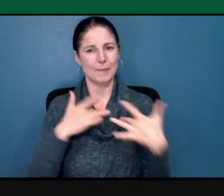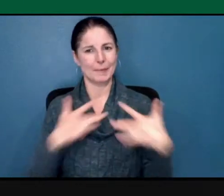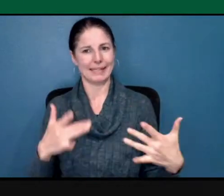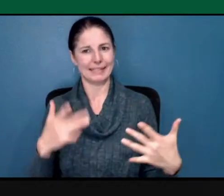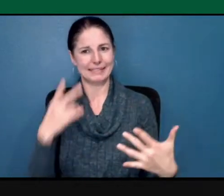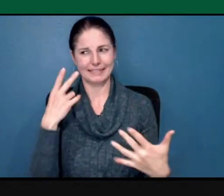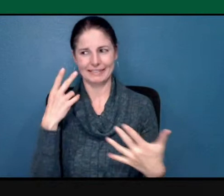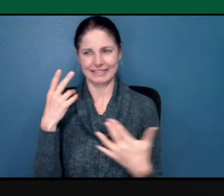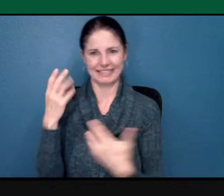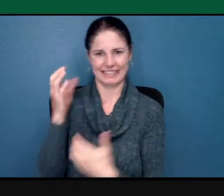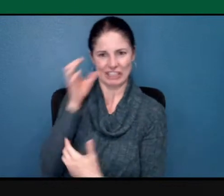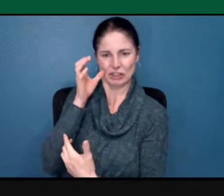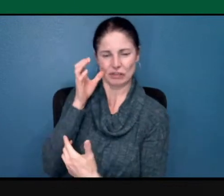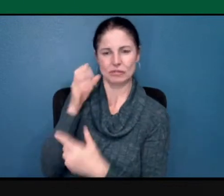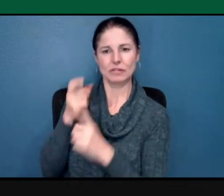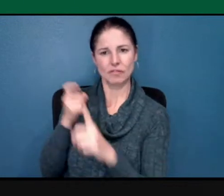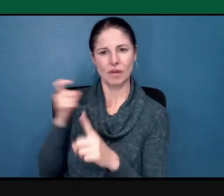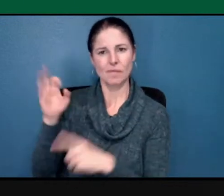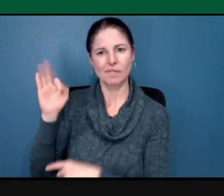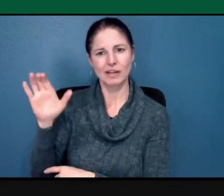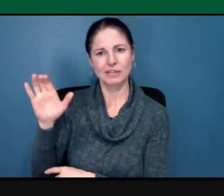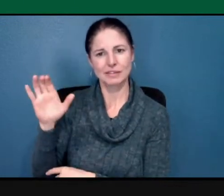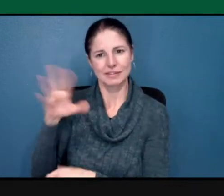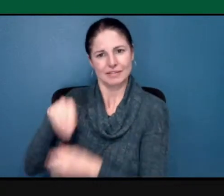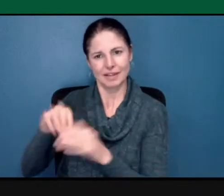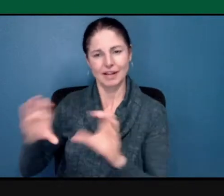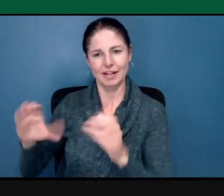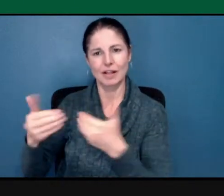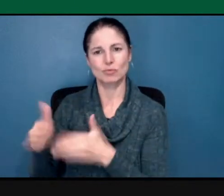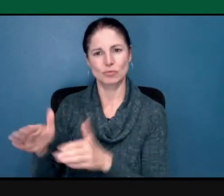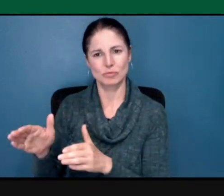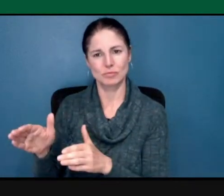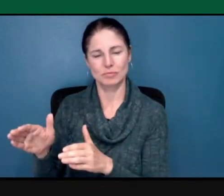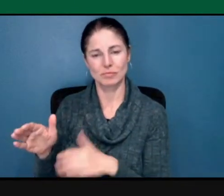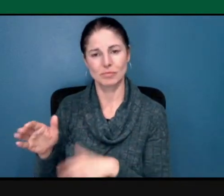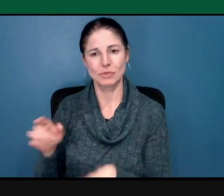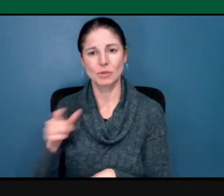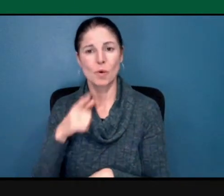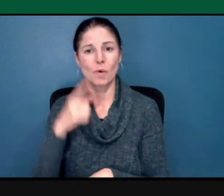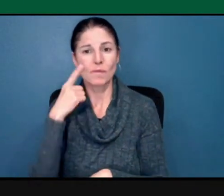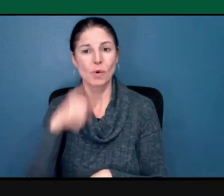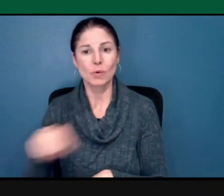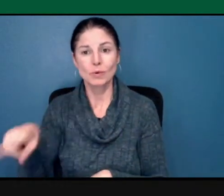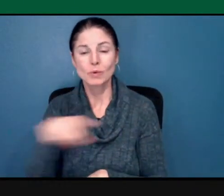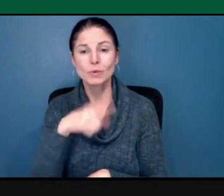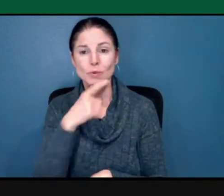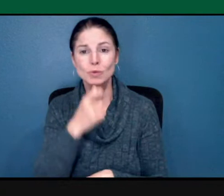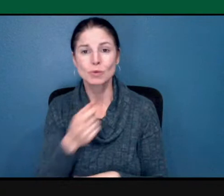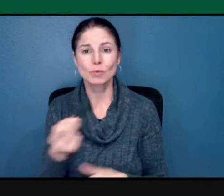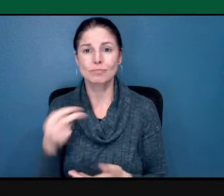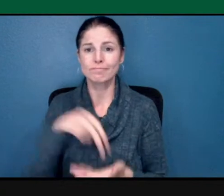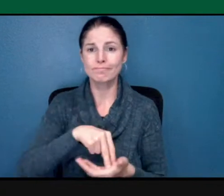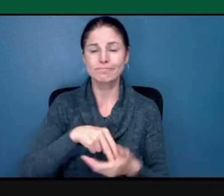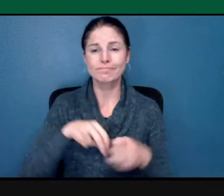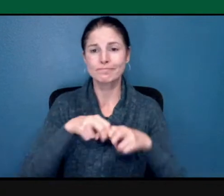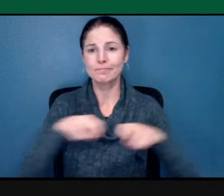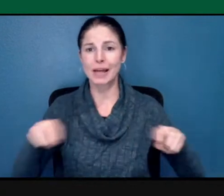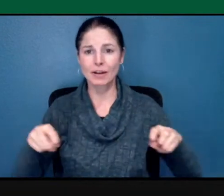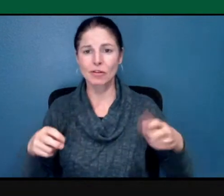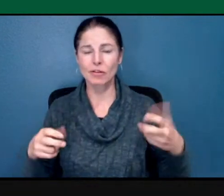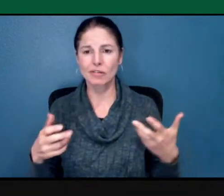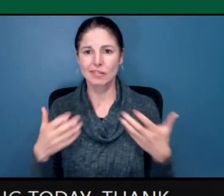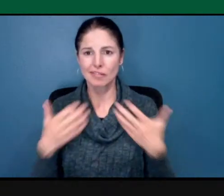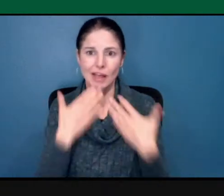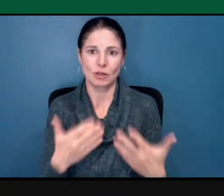So, to the panelists, thank you for coming today. Thank you for being part of this. Help us.